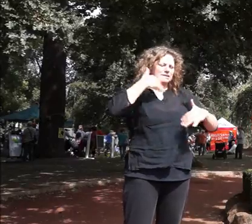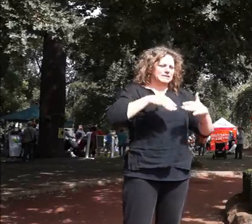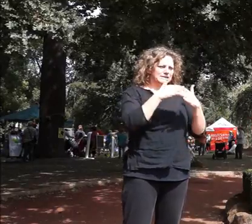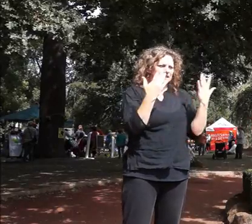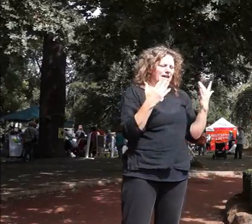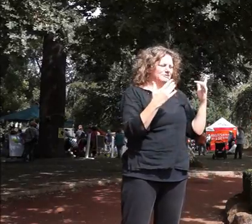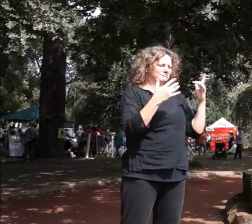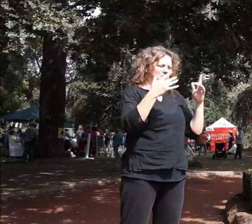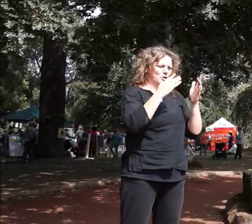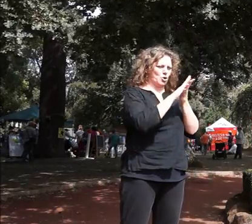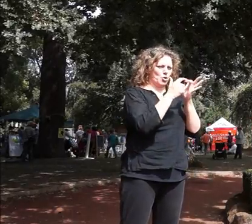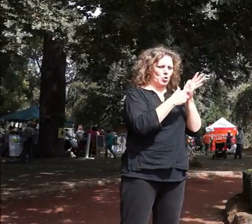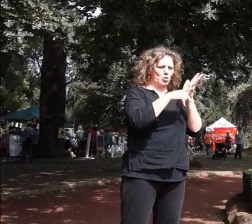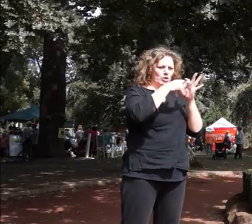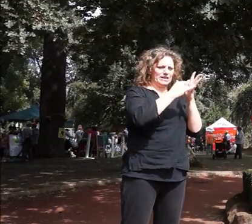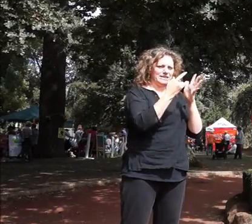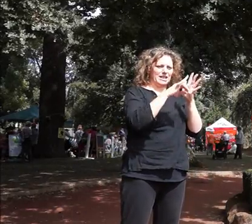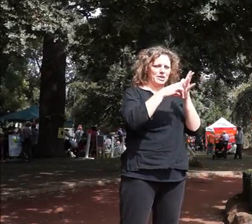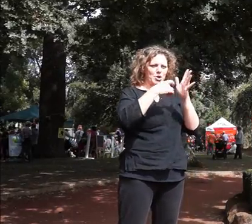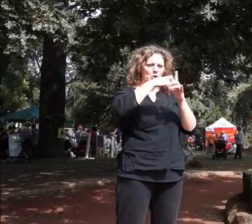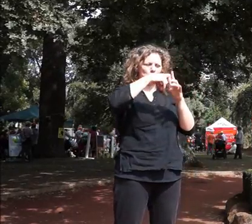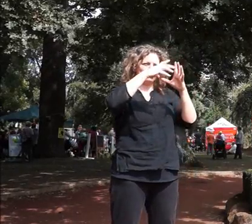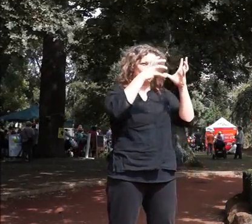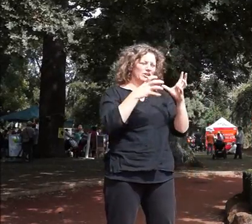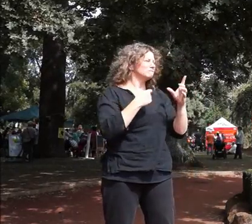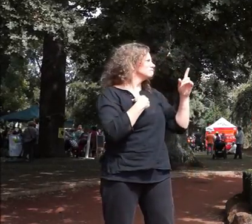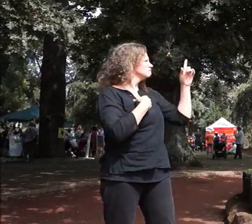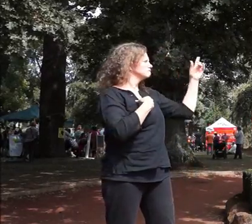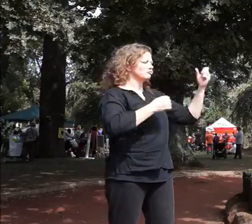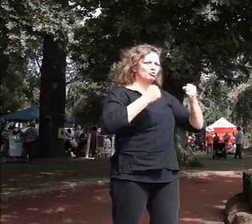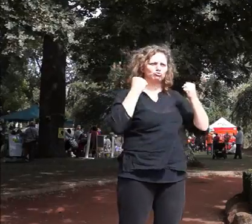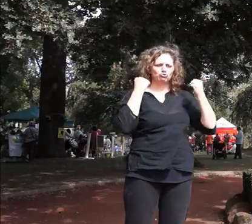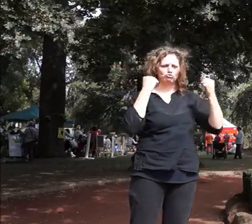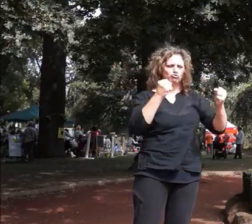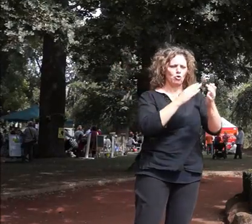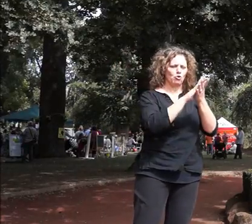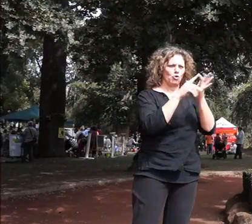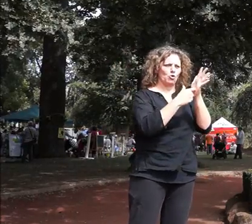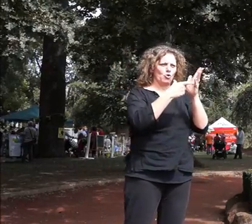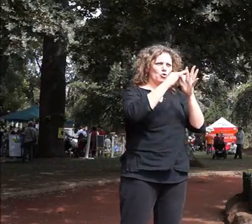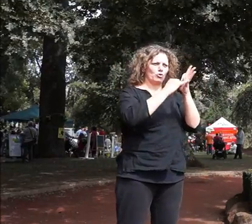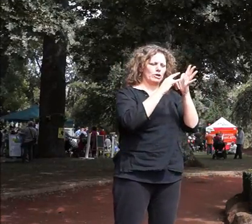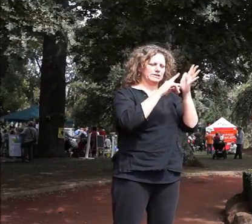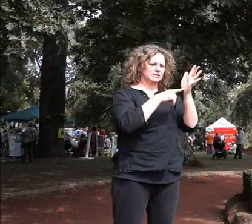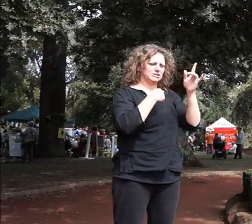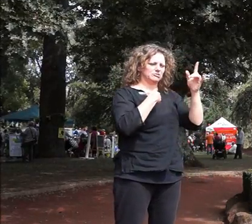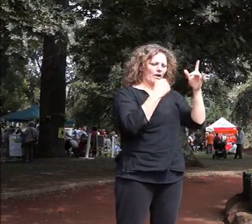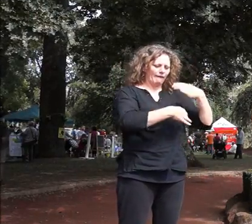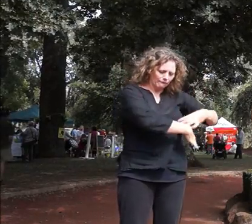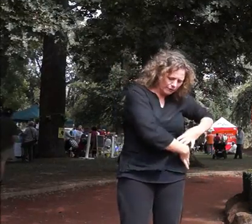Oak Tree. Mighty Hercules, there you stand, powerful in lion skin, cudgel in hand,